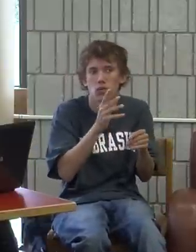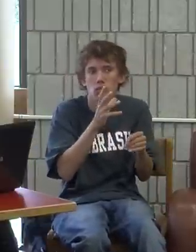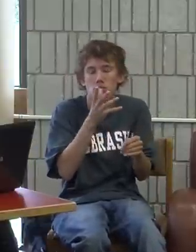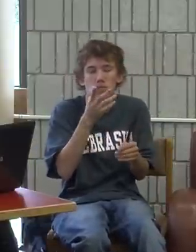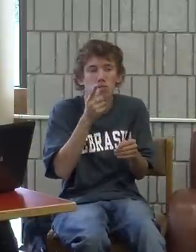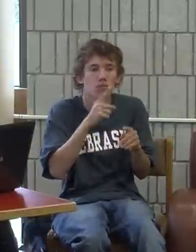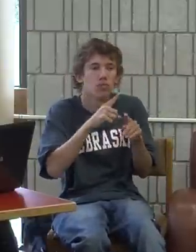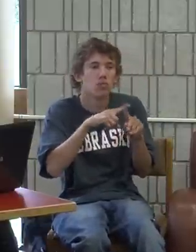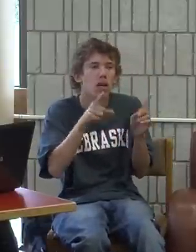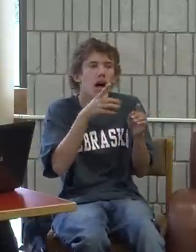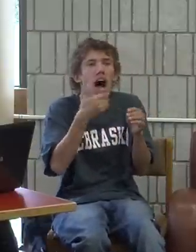to sign.